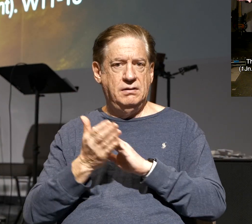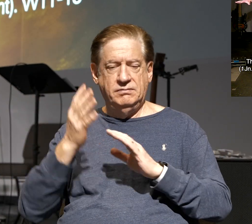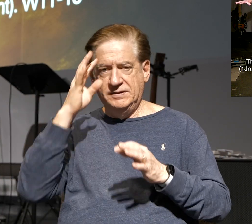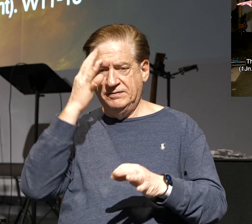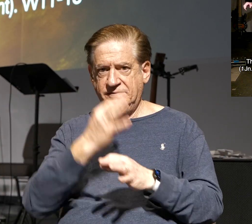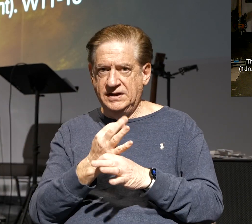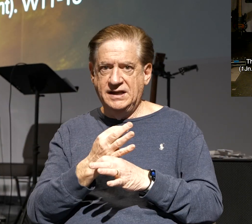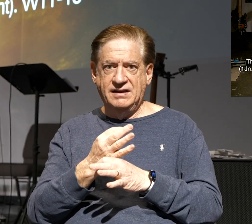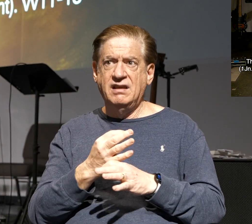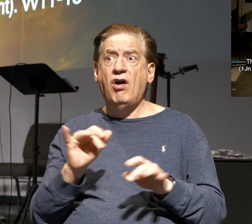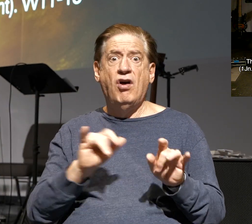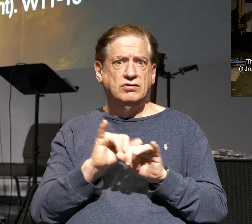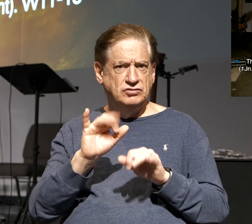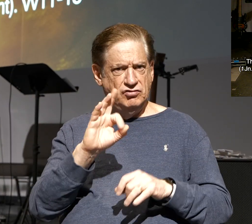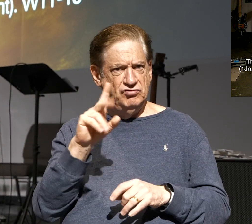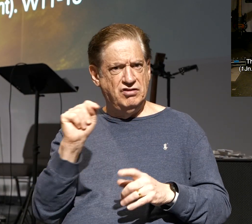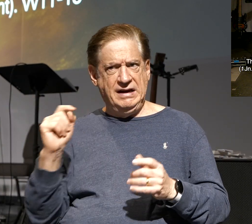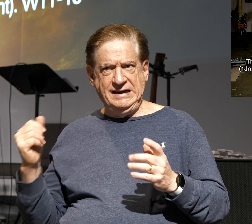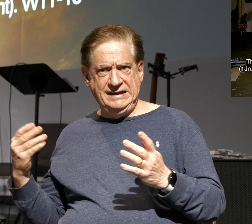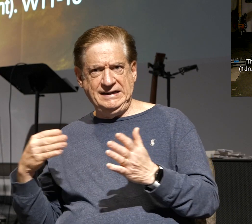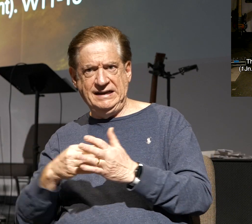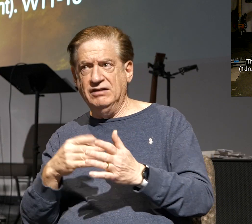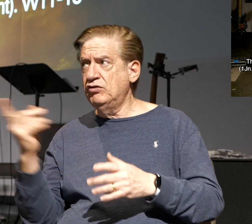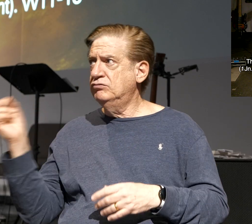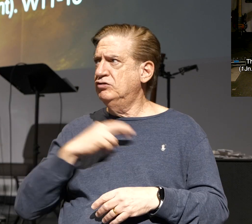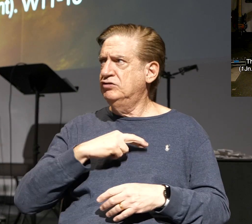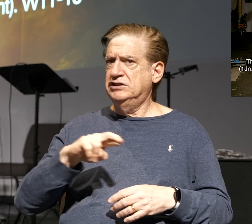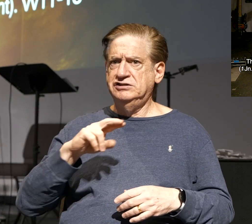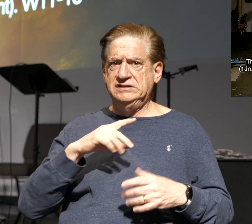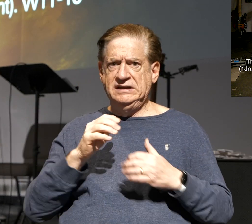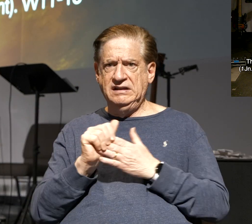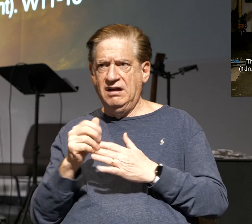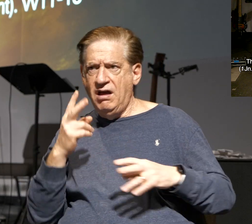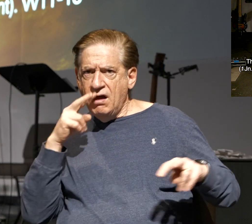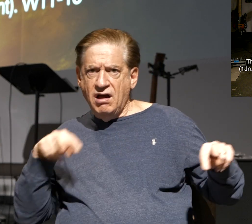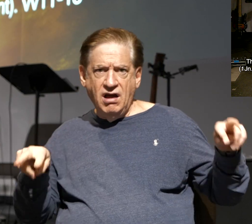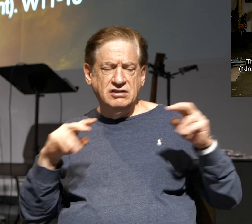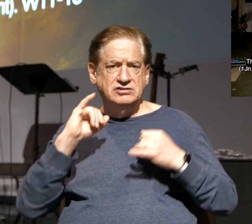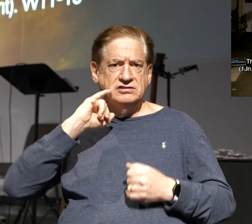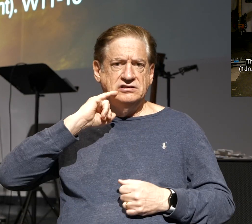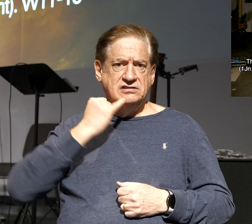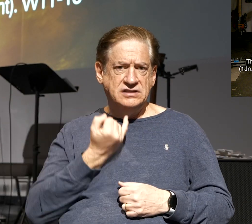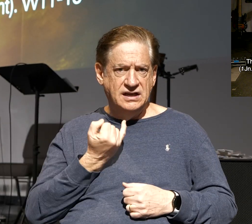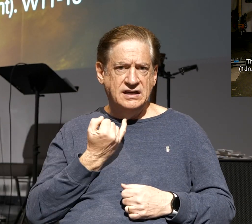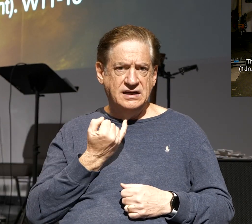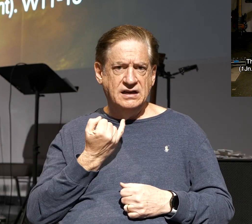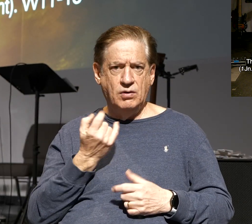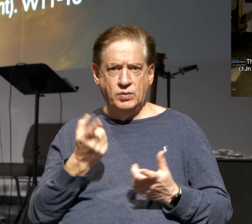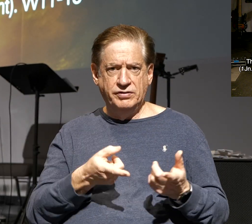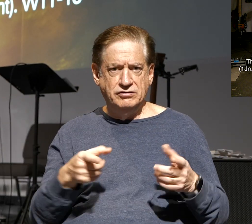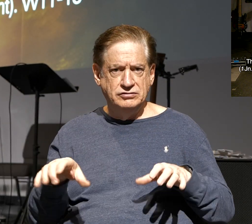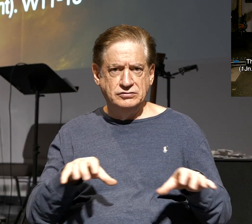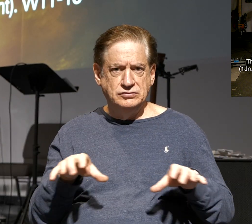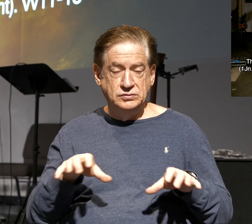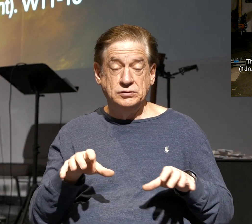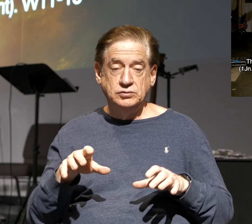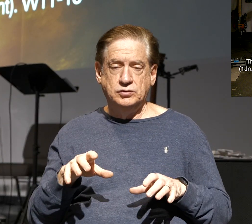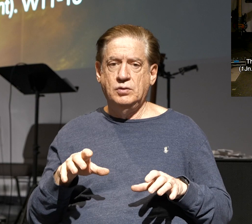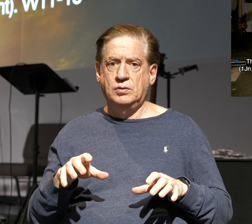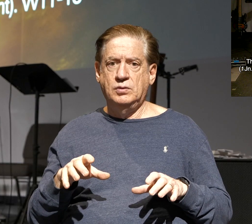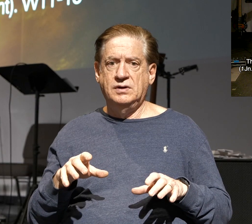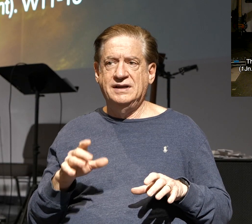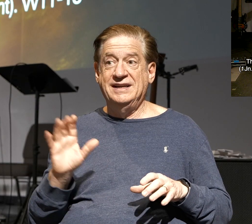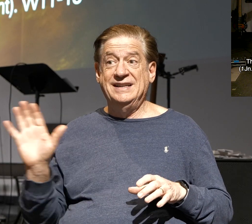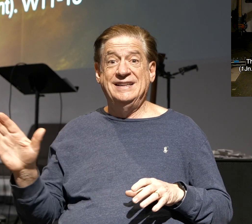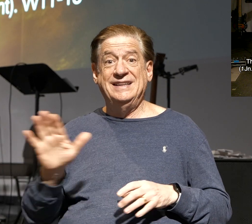riot that breaks out against them from the religious leaders because they're extremely jealous of what they're doing. And so, they run